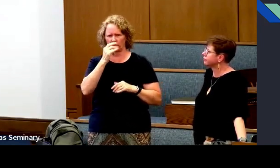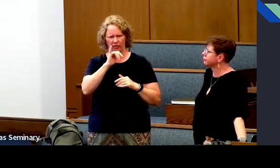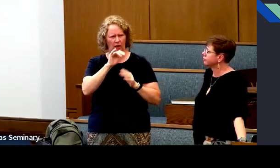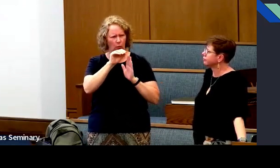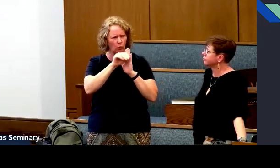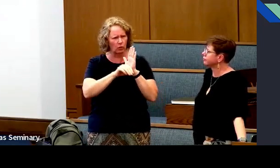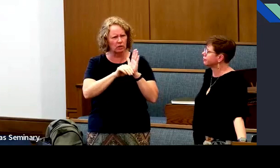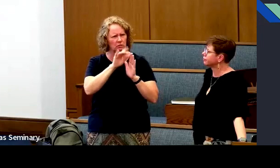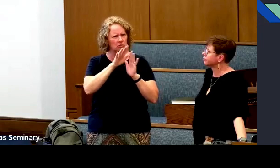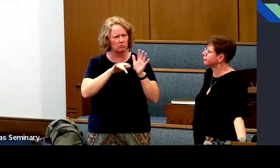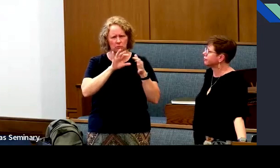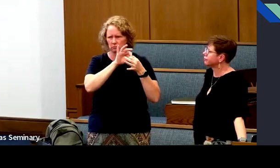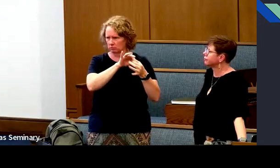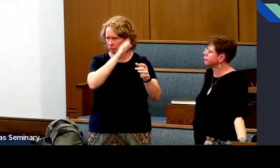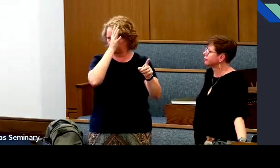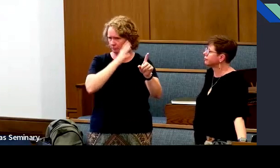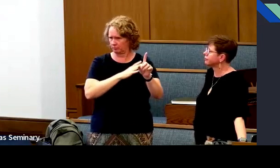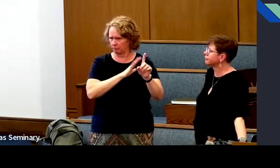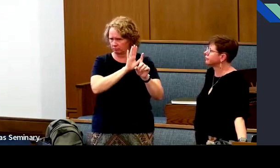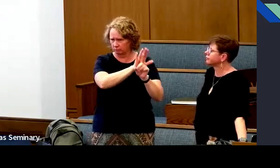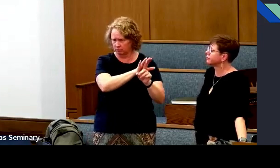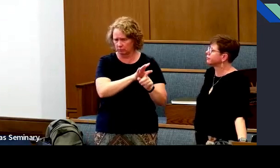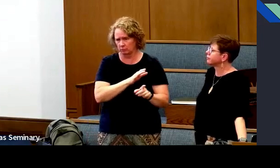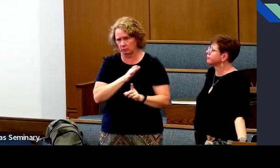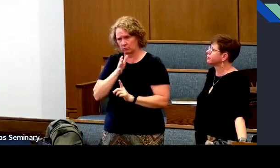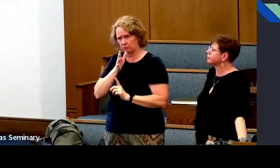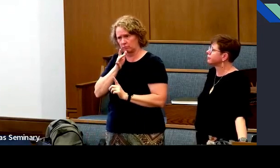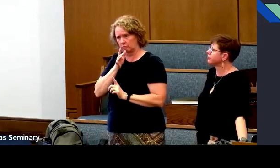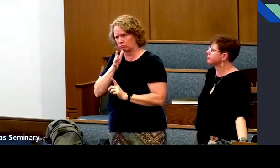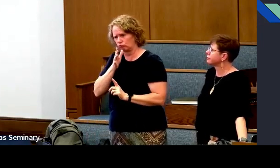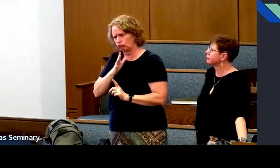or become patriarchs. They learn the ordinances.